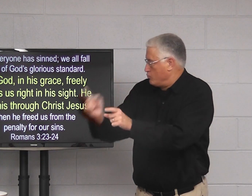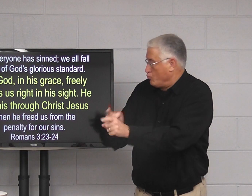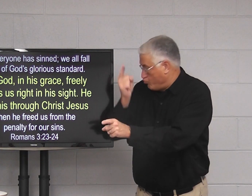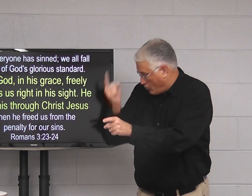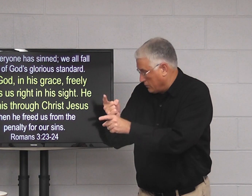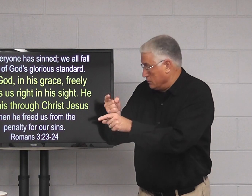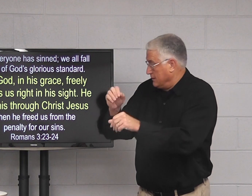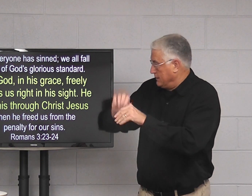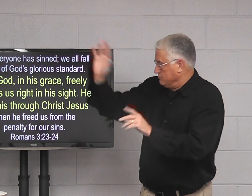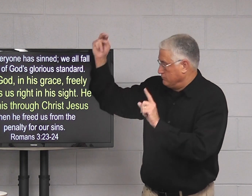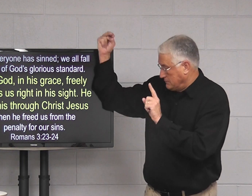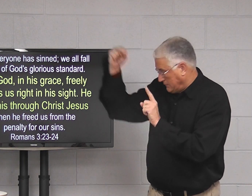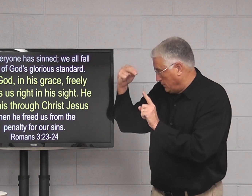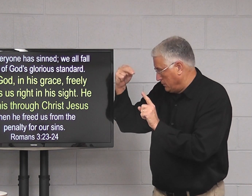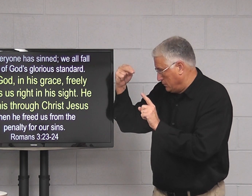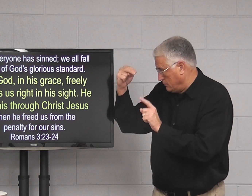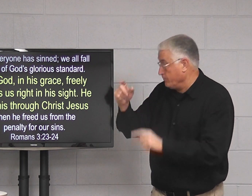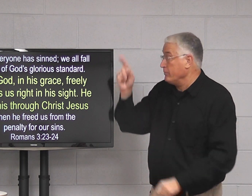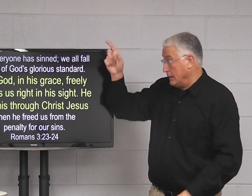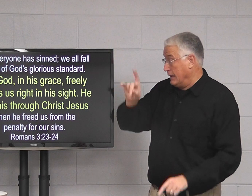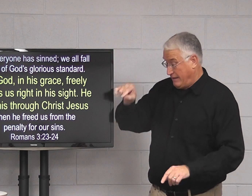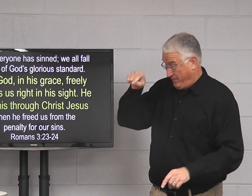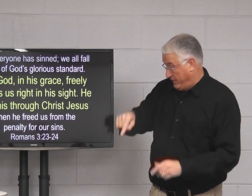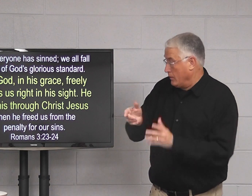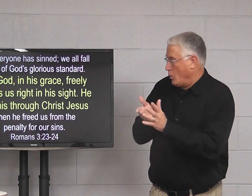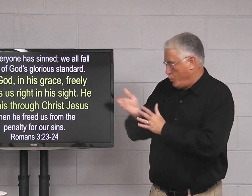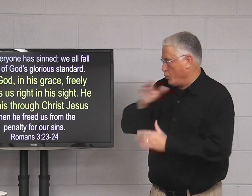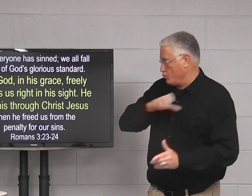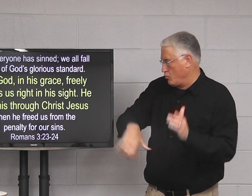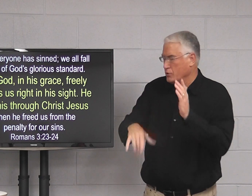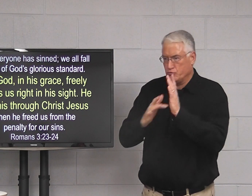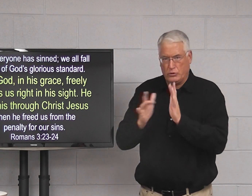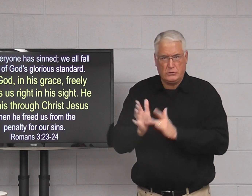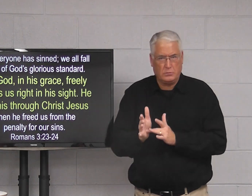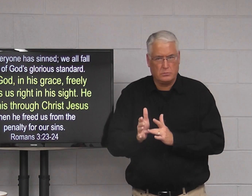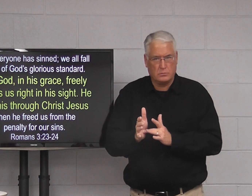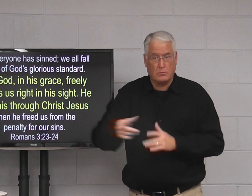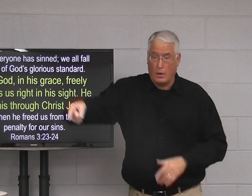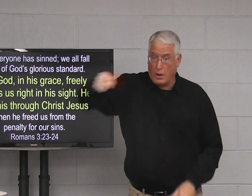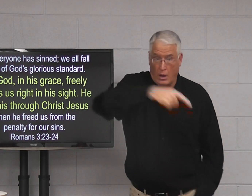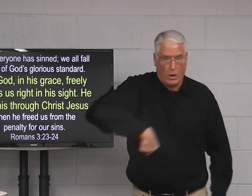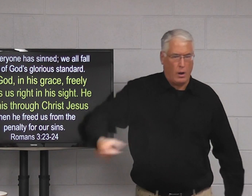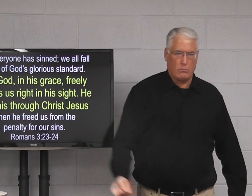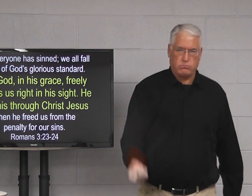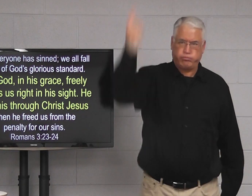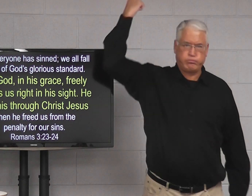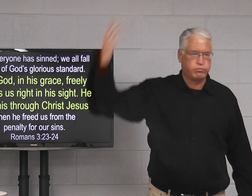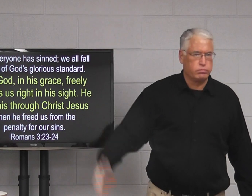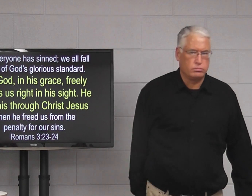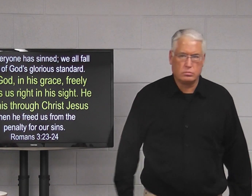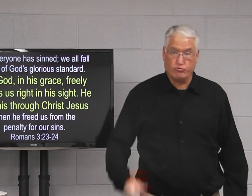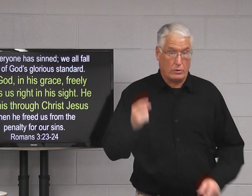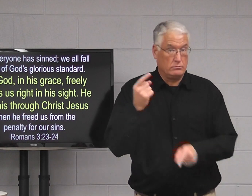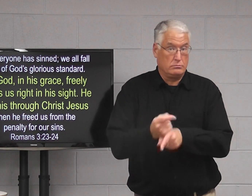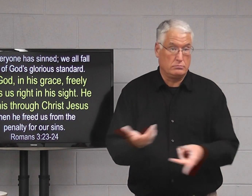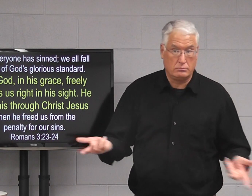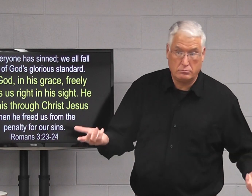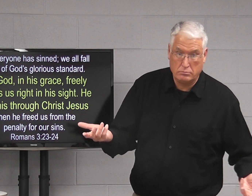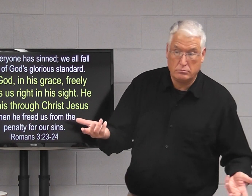to make us right in his sight. He did this through Jesus Christ. We all